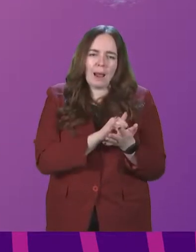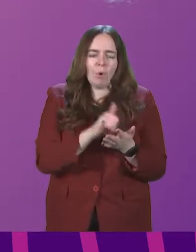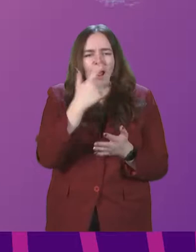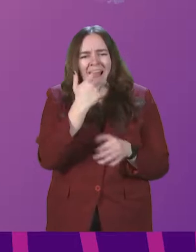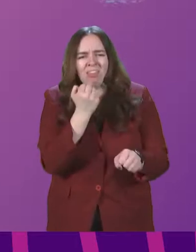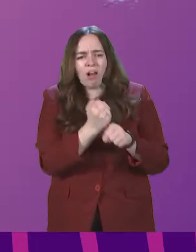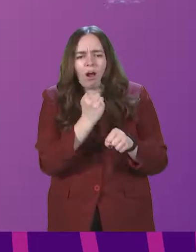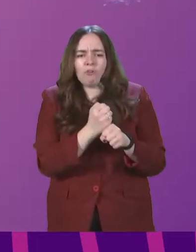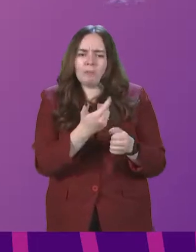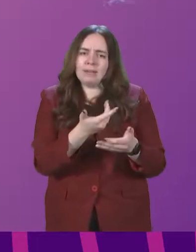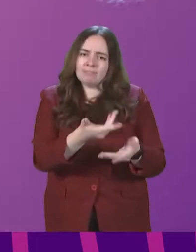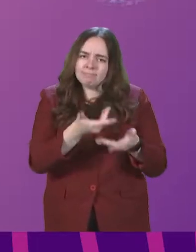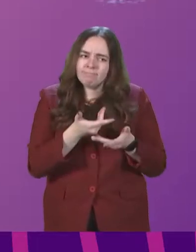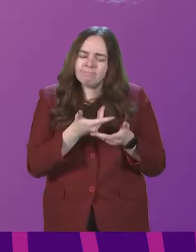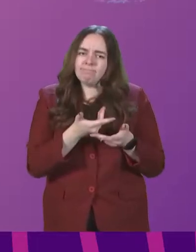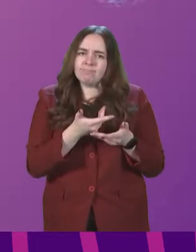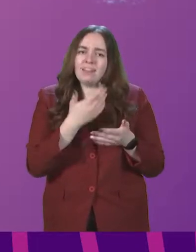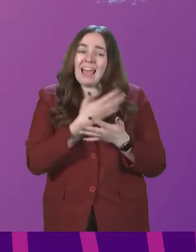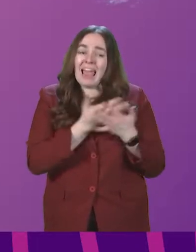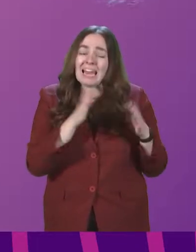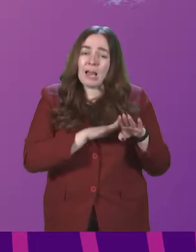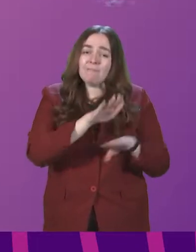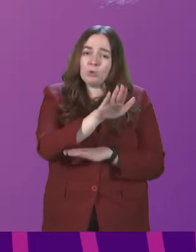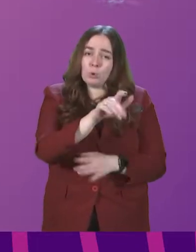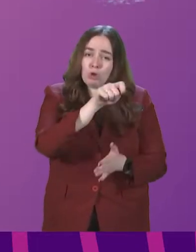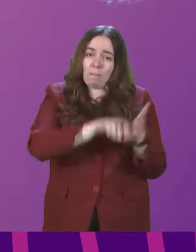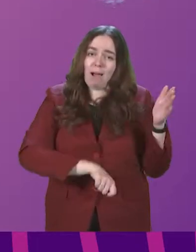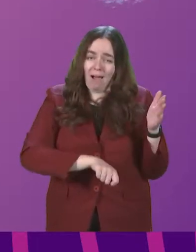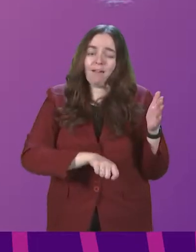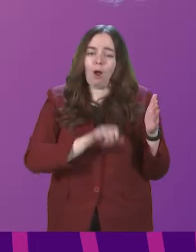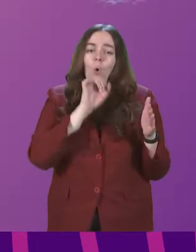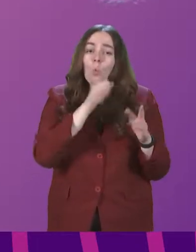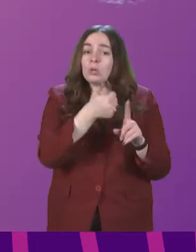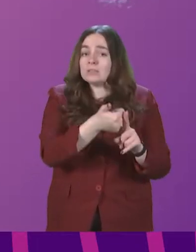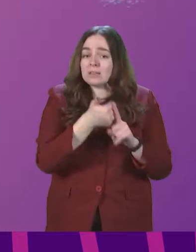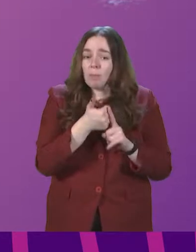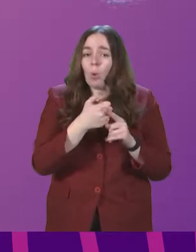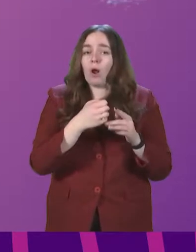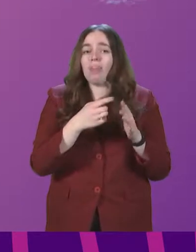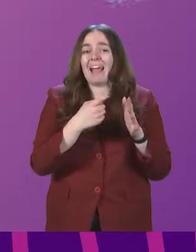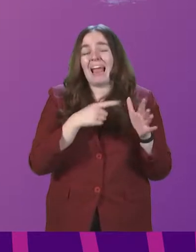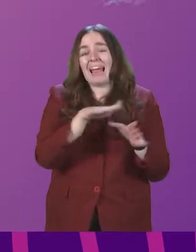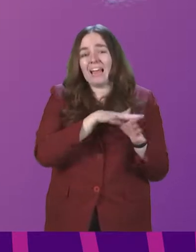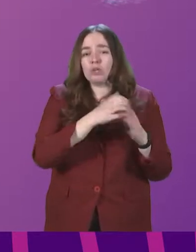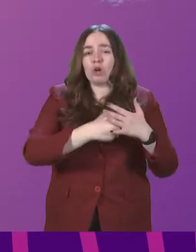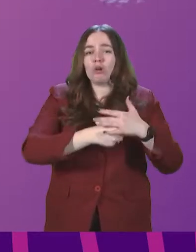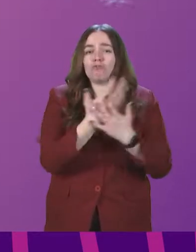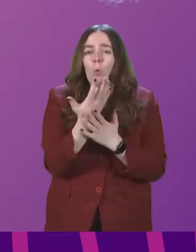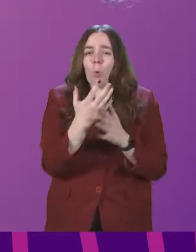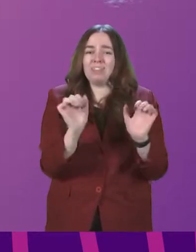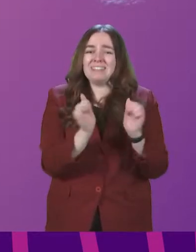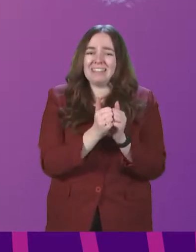give assurances that any future potential buyer for the airport would be supportive of the Asia Growth Deal and the spaceport?